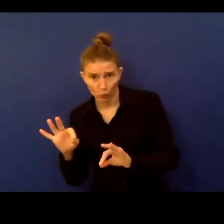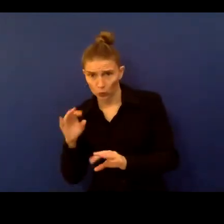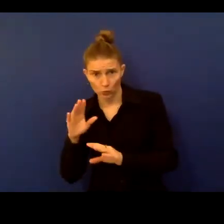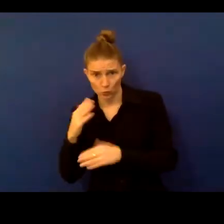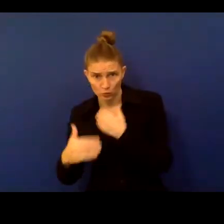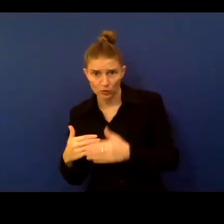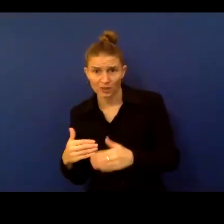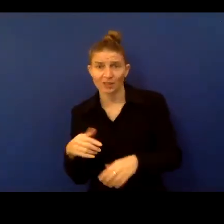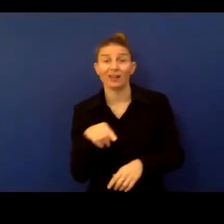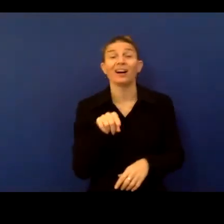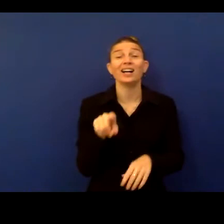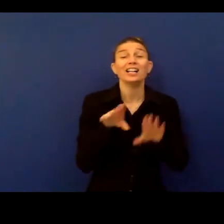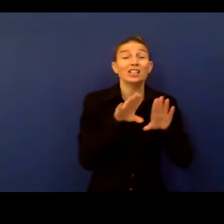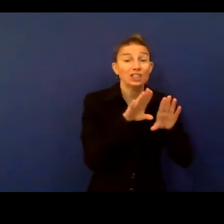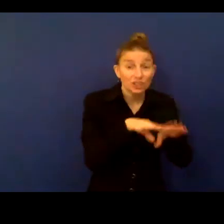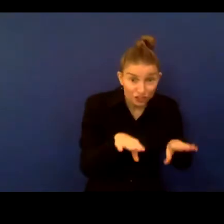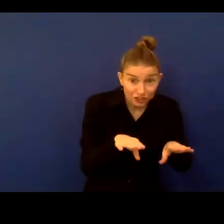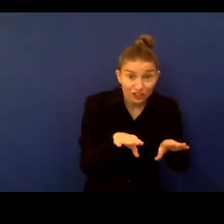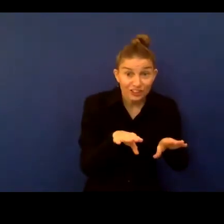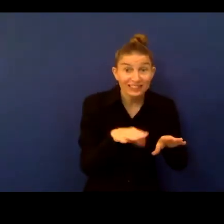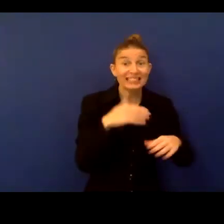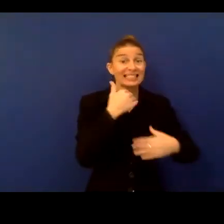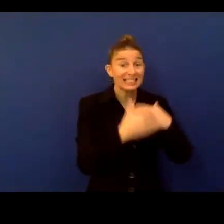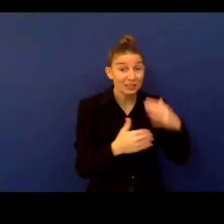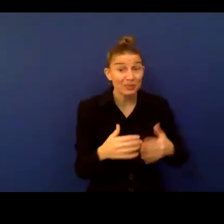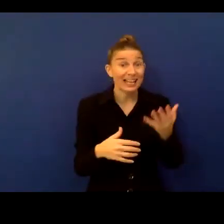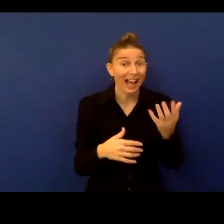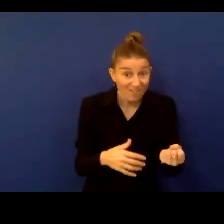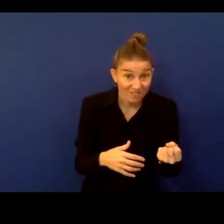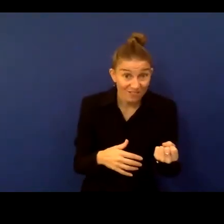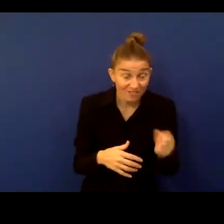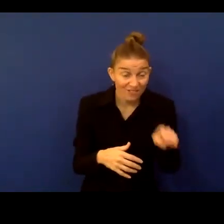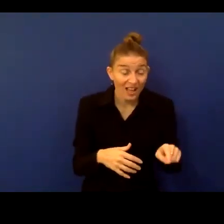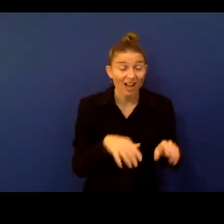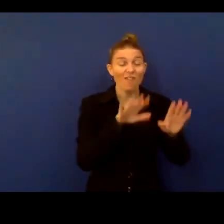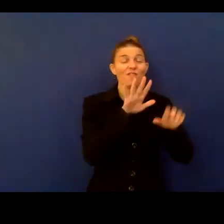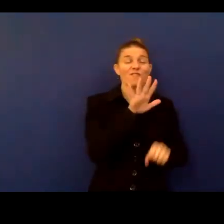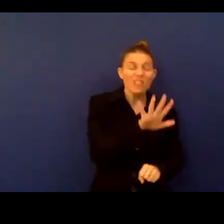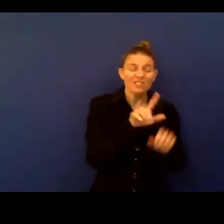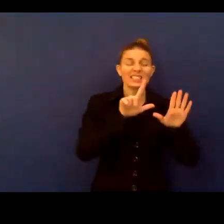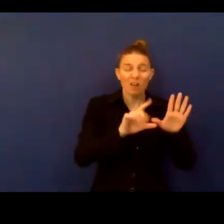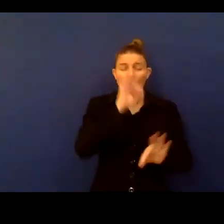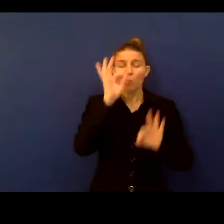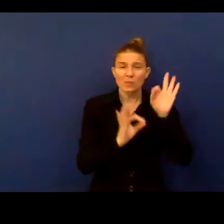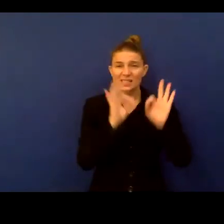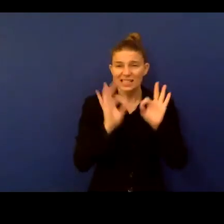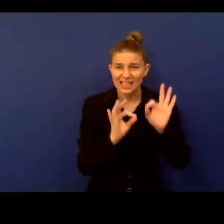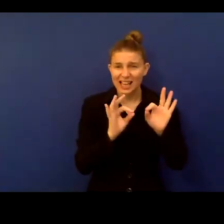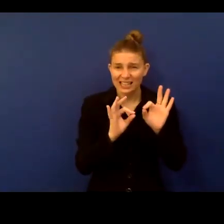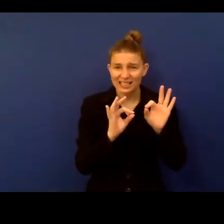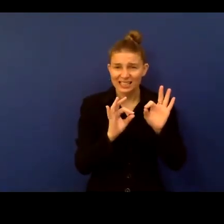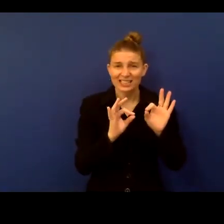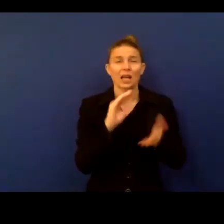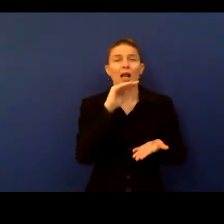less likely to have books in their homes. Compared with children without disabilities,